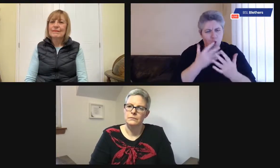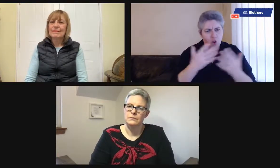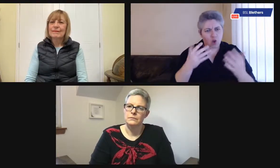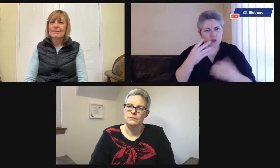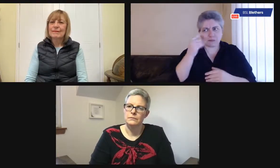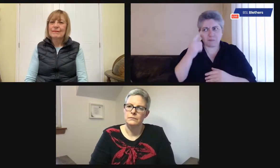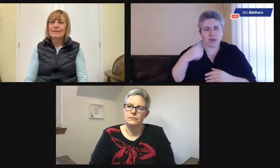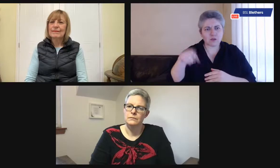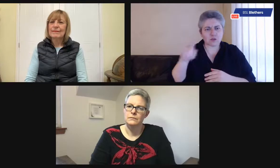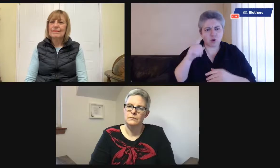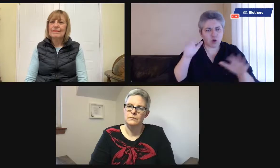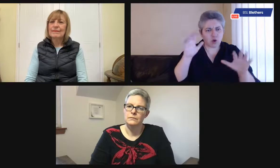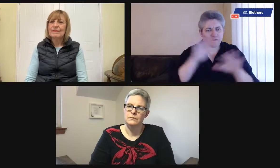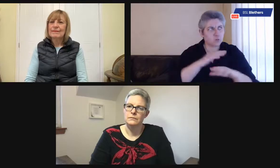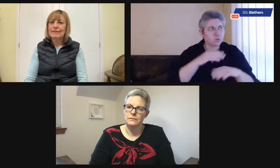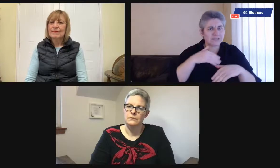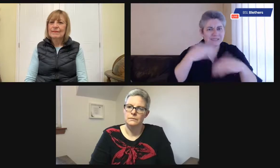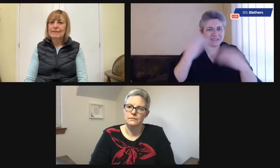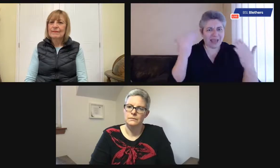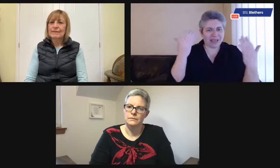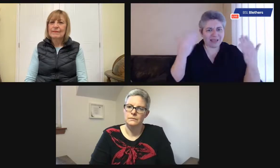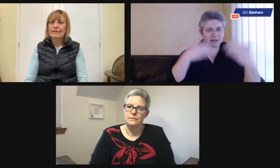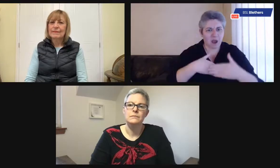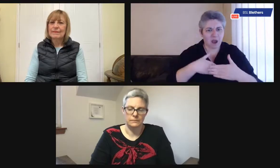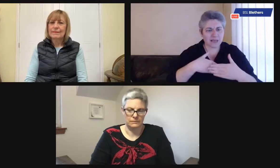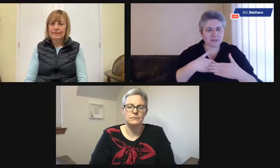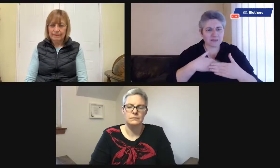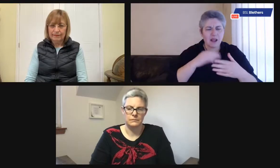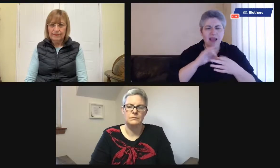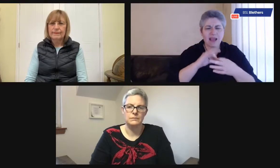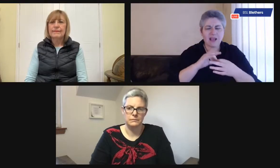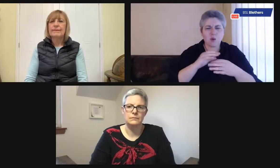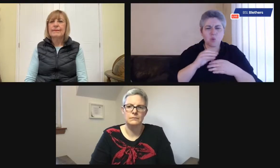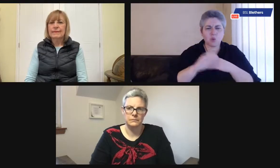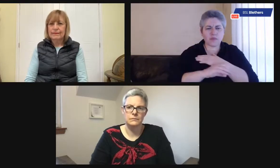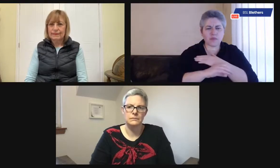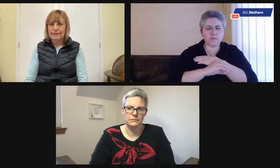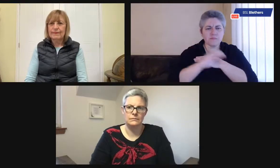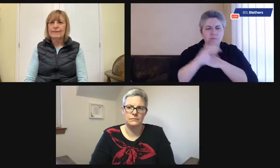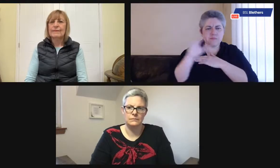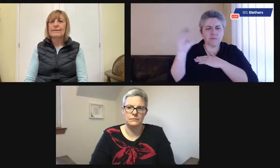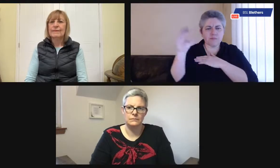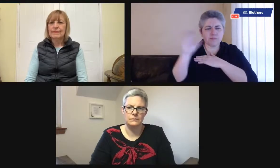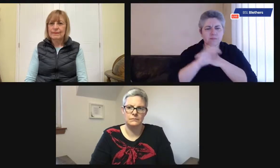Okay. And a lot of people with dementia get confused about whether it's daytime or nighttime.